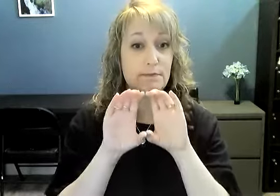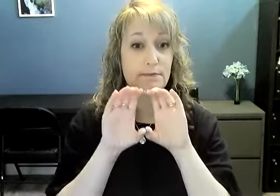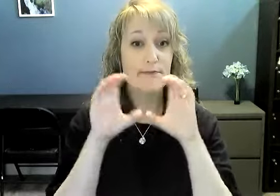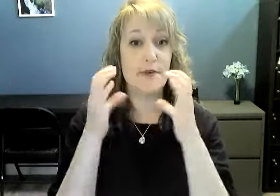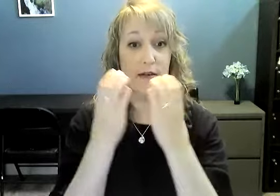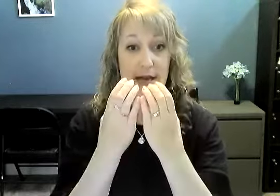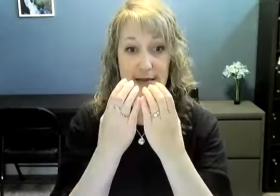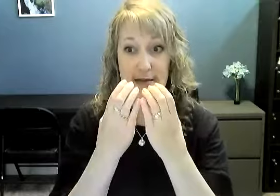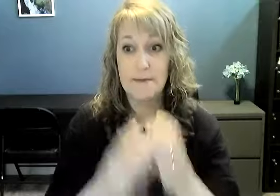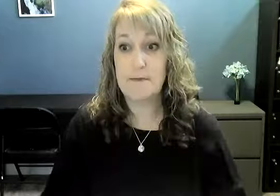Class.